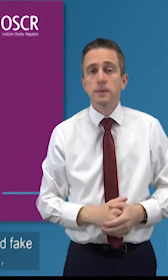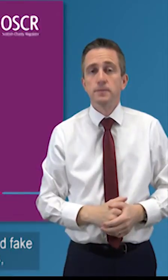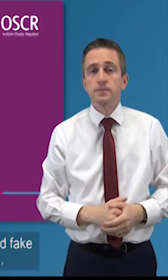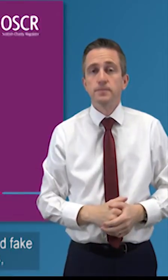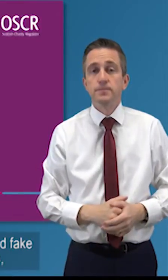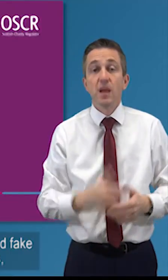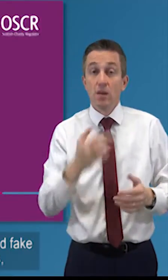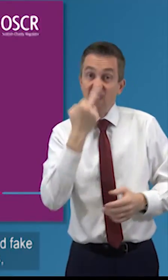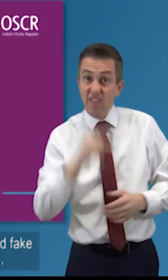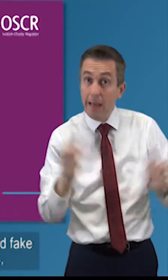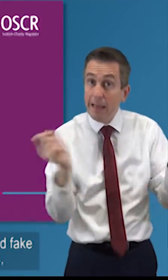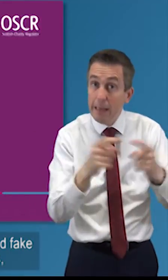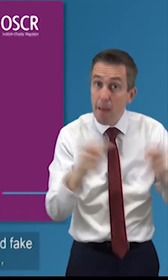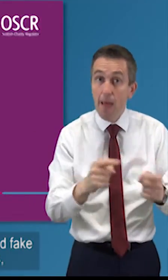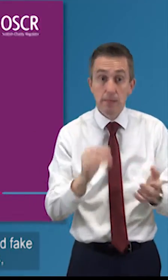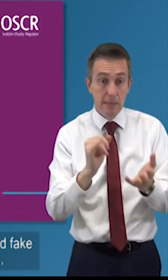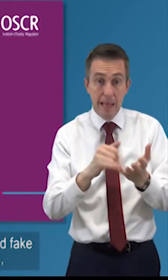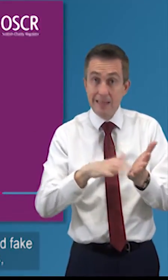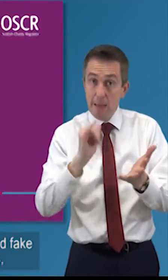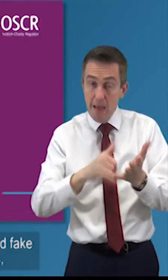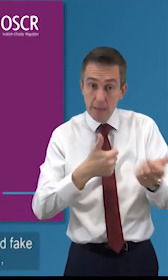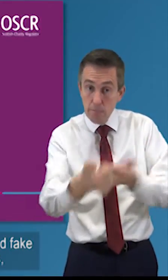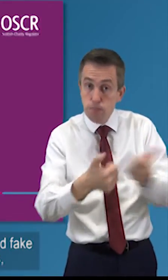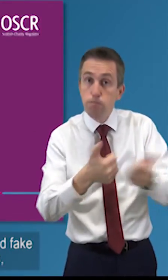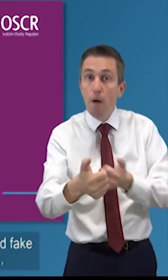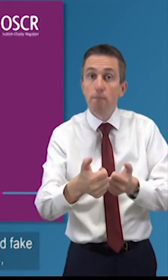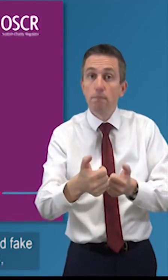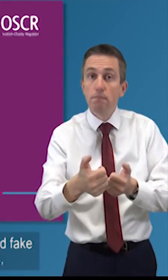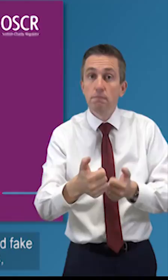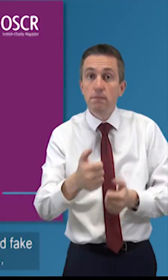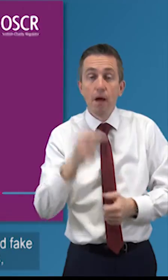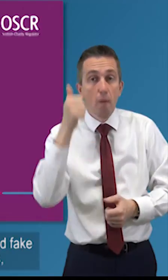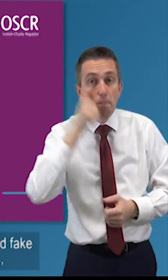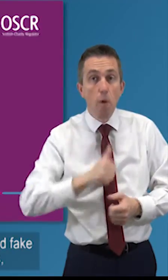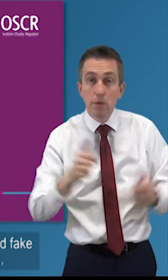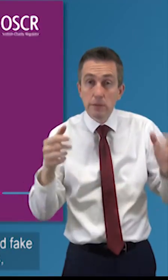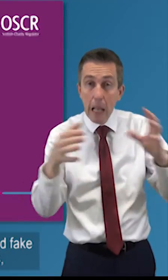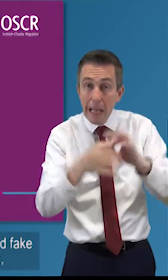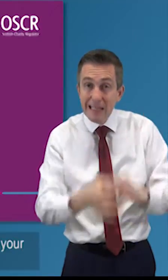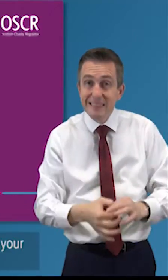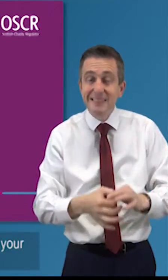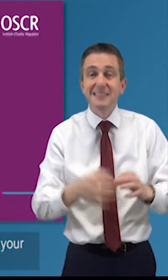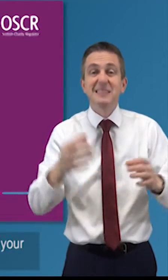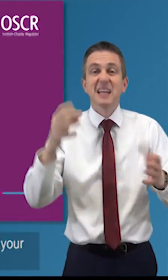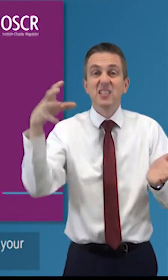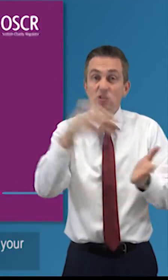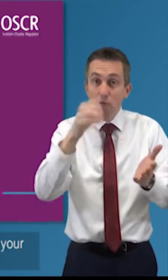cybercrime uh fake emails sms messages bogus links in emails